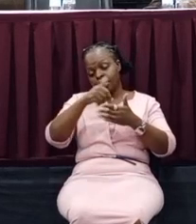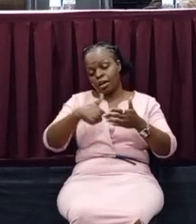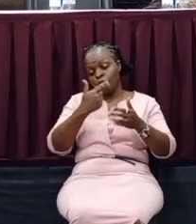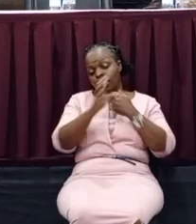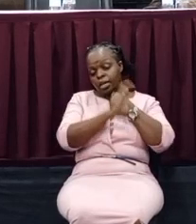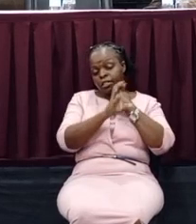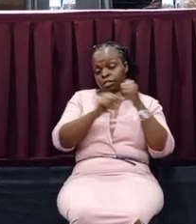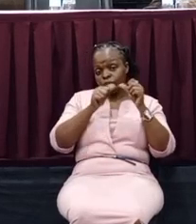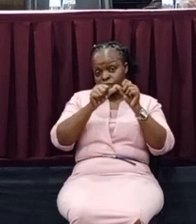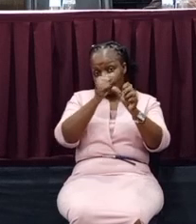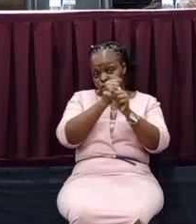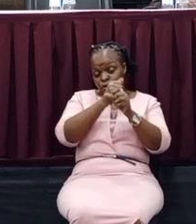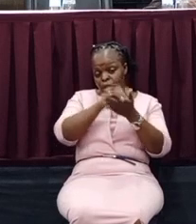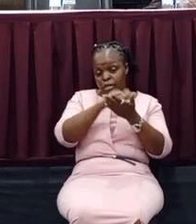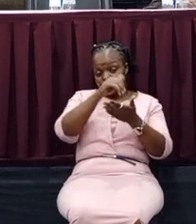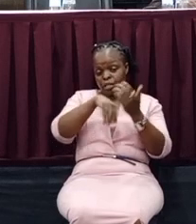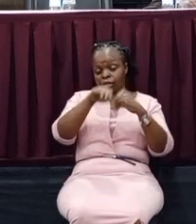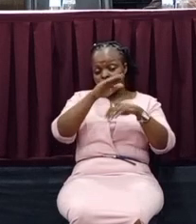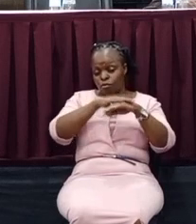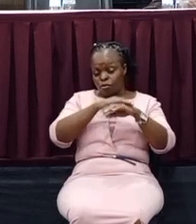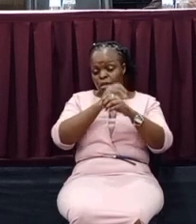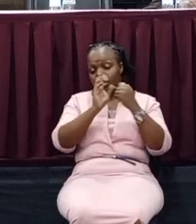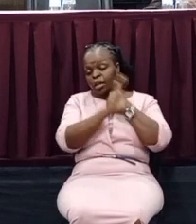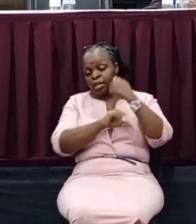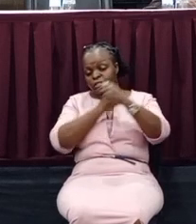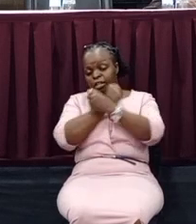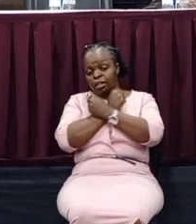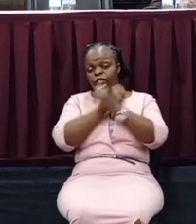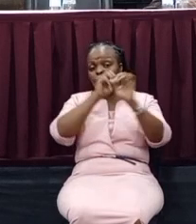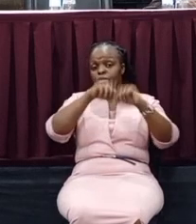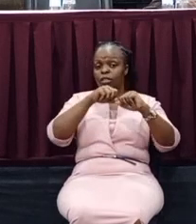kujakiyana kujakiyana tuta shukur tuta kuwa kujakiyana kajak sante sana